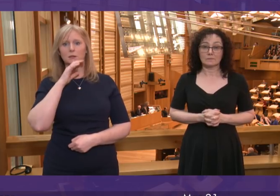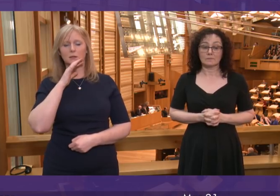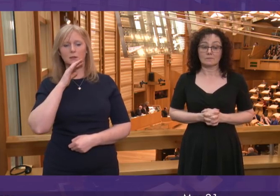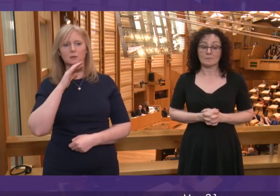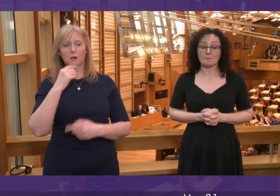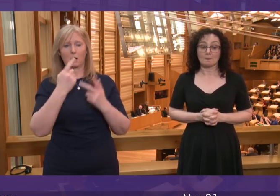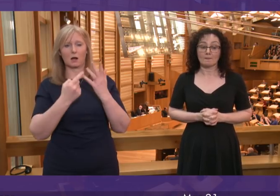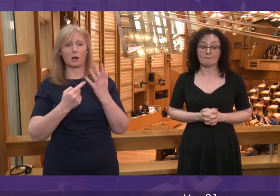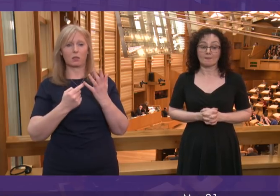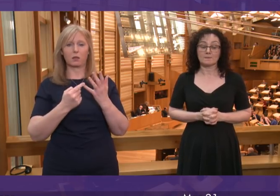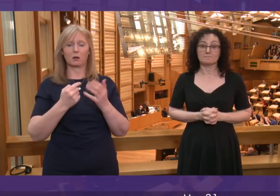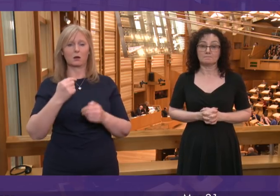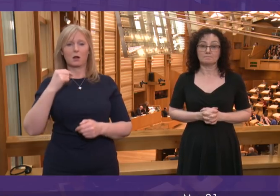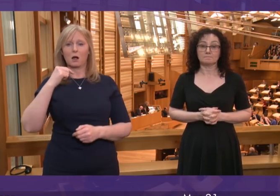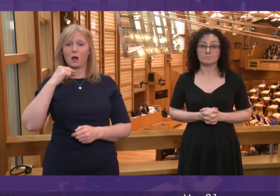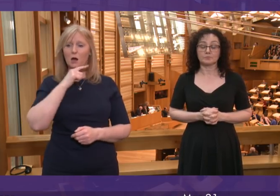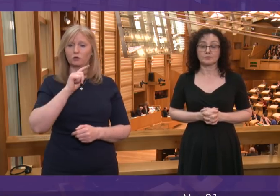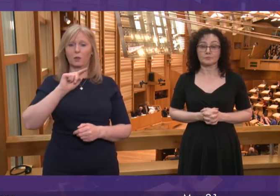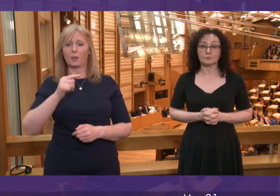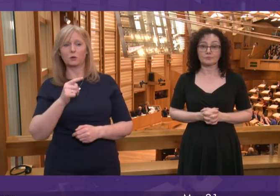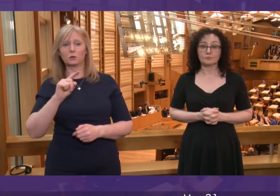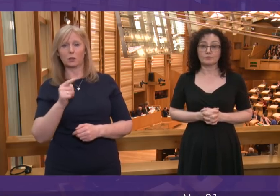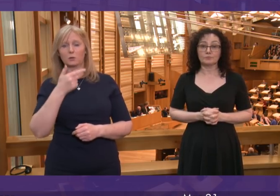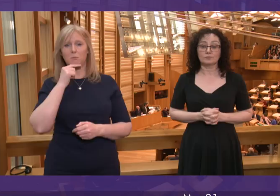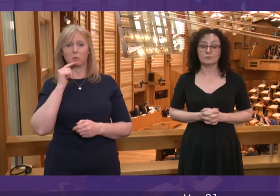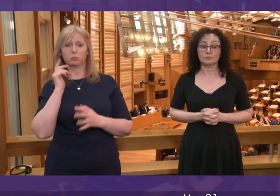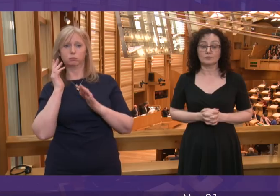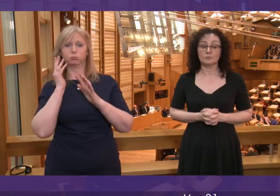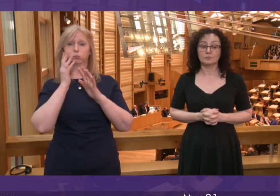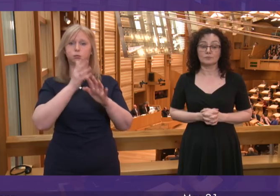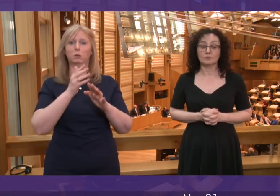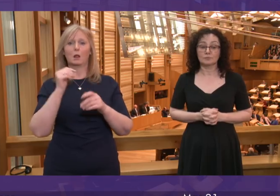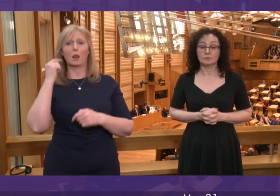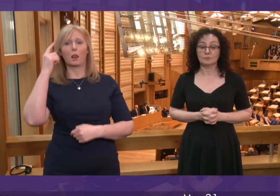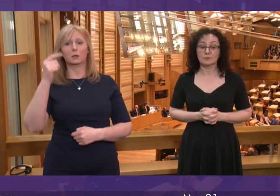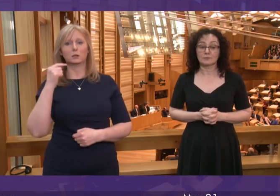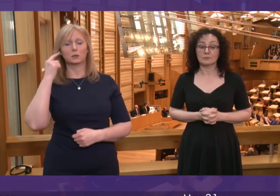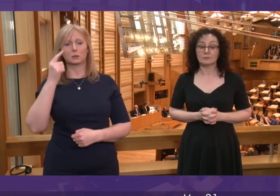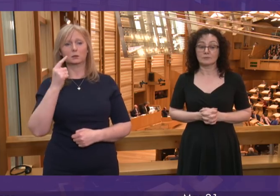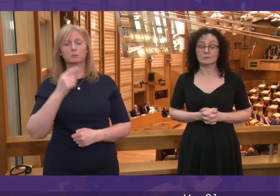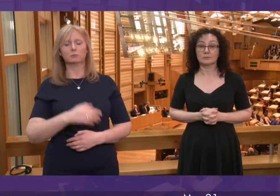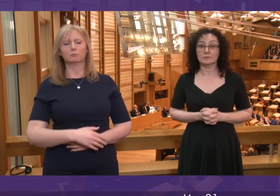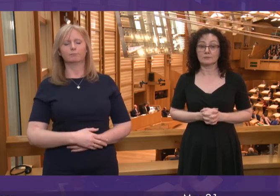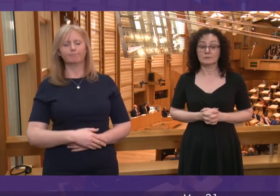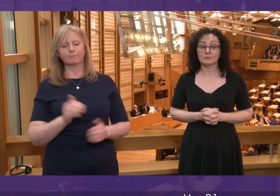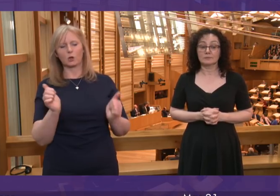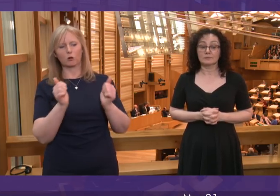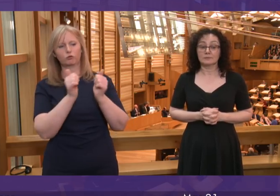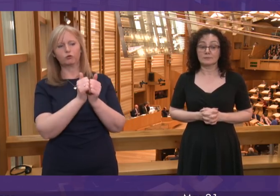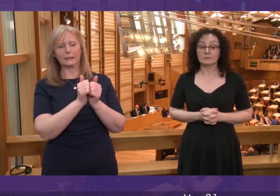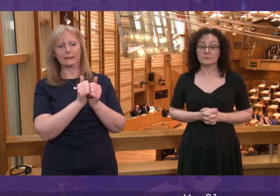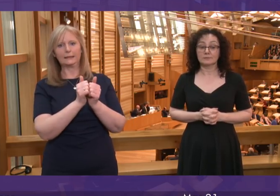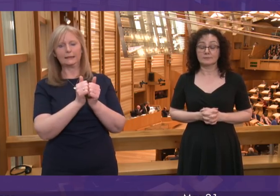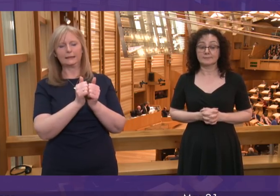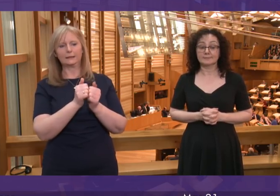no doubt hundreds of thousands of others in London. And I agree with everything he said about the Prime Minister. I agree with him in his